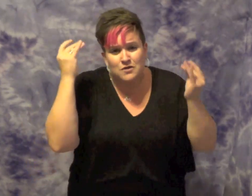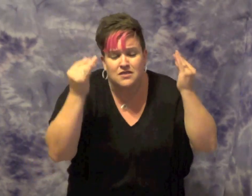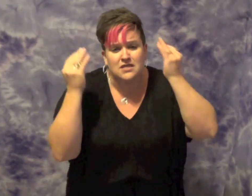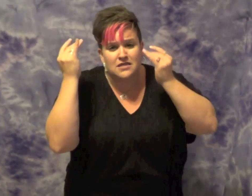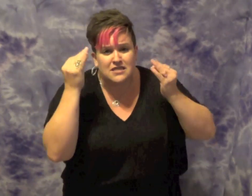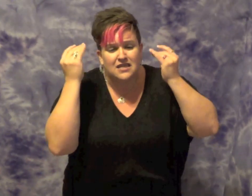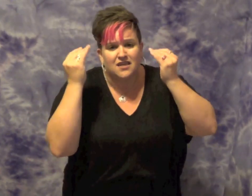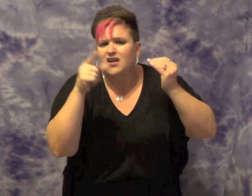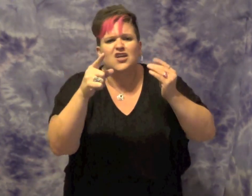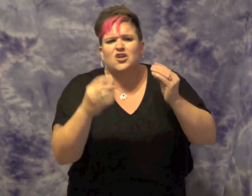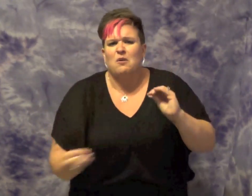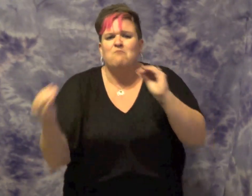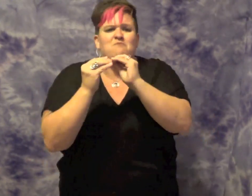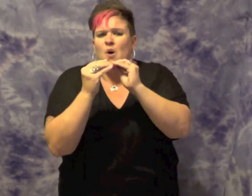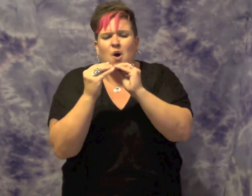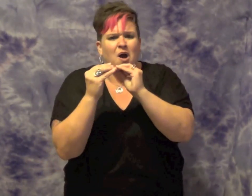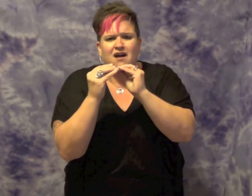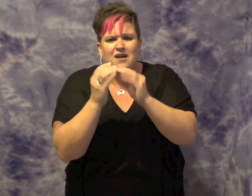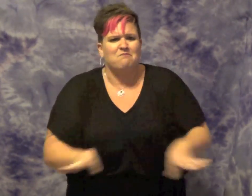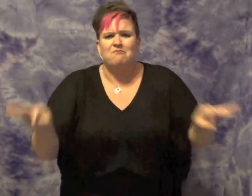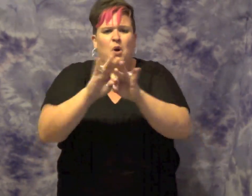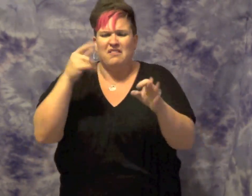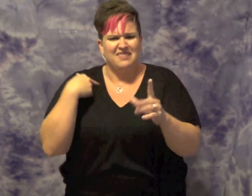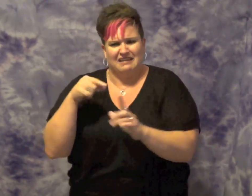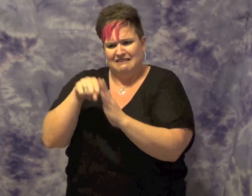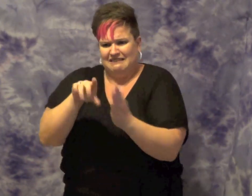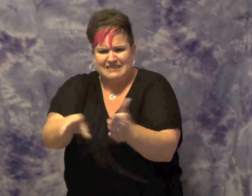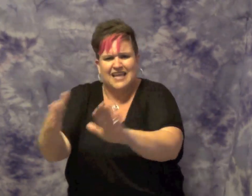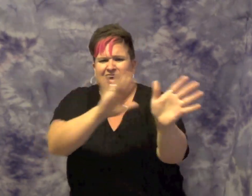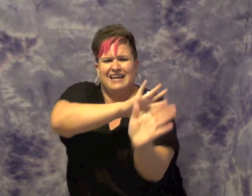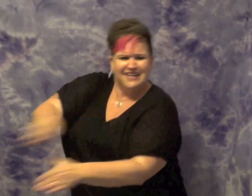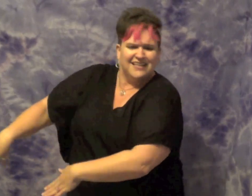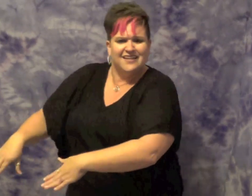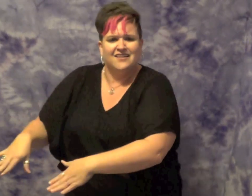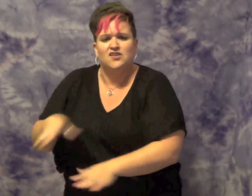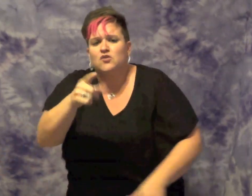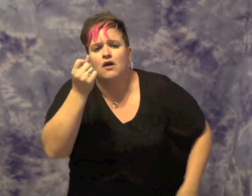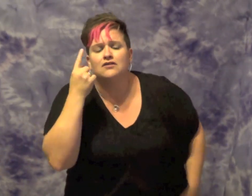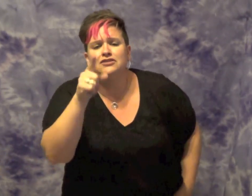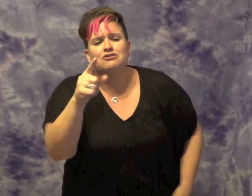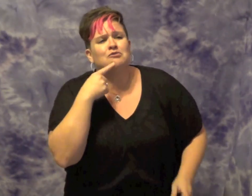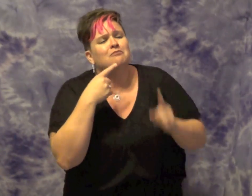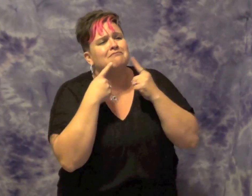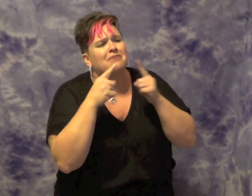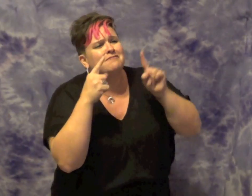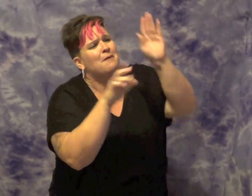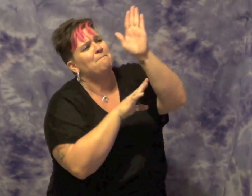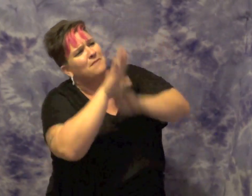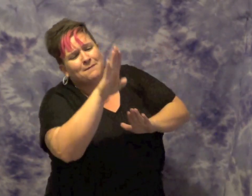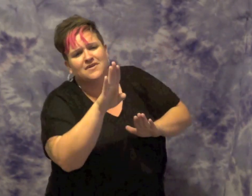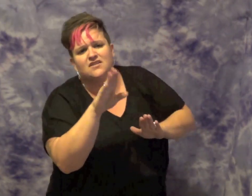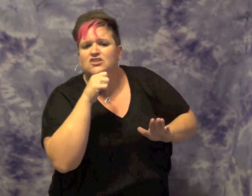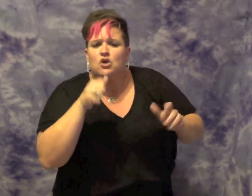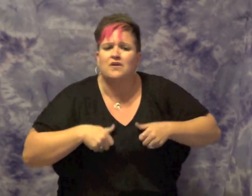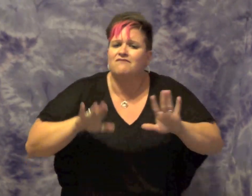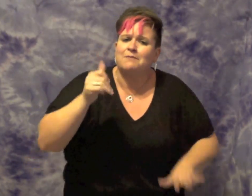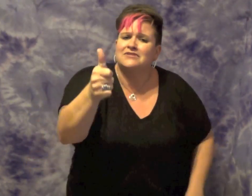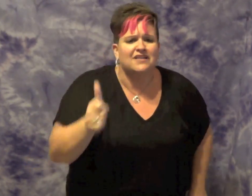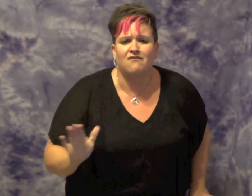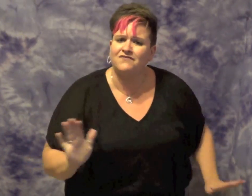You are so much more than you are in this moment. You never know how great you can be. Don't give up on you. I didn't